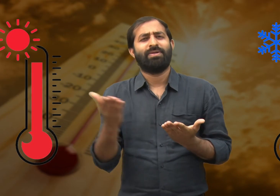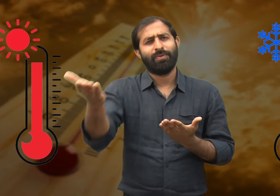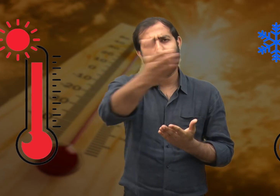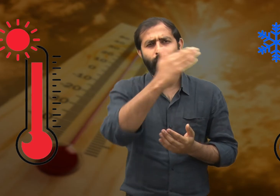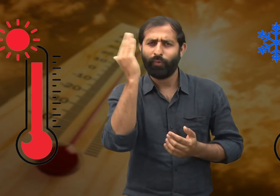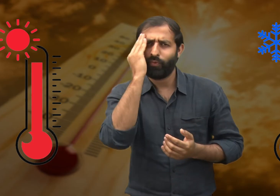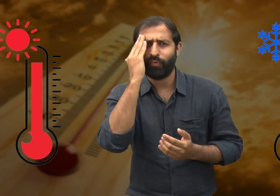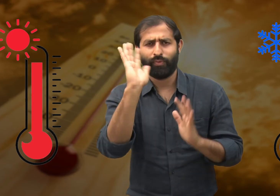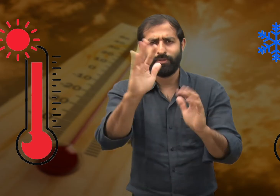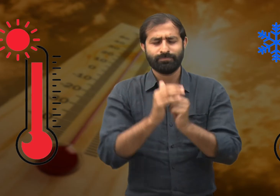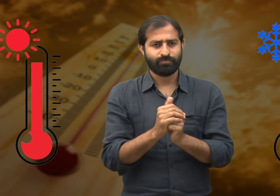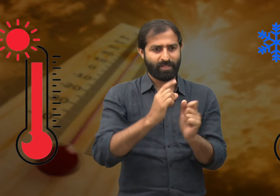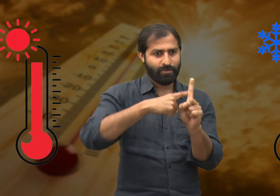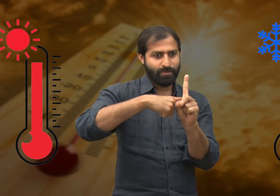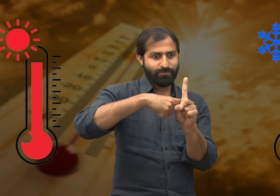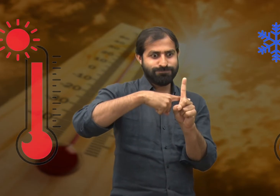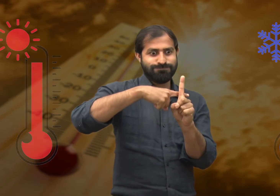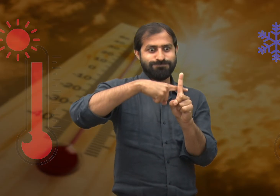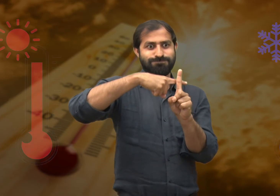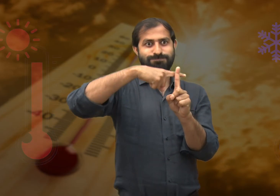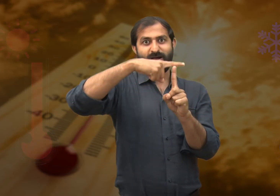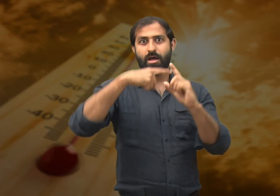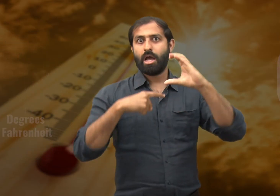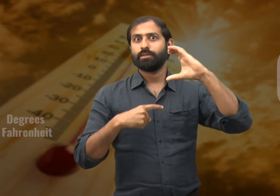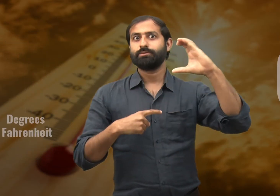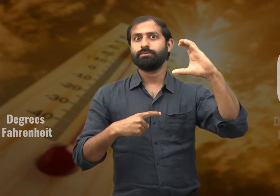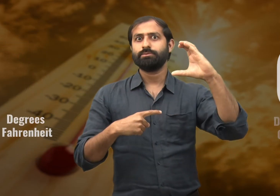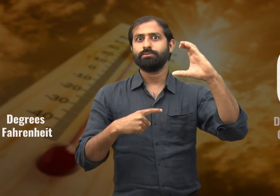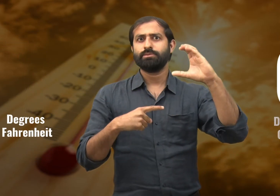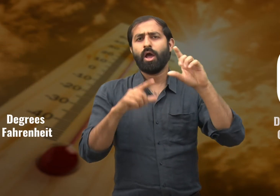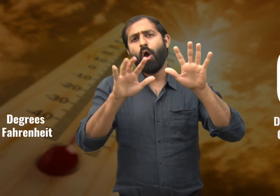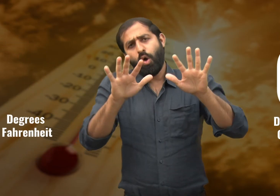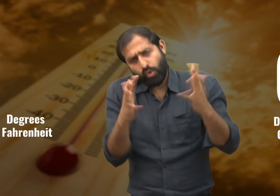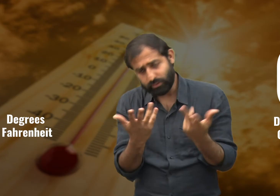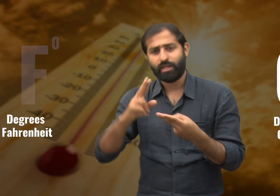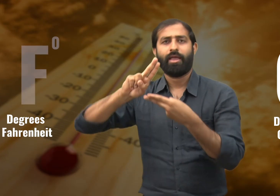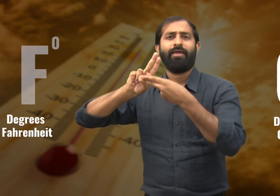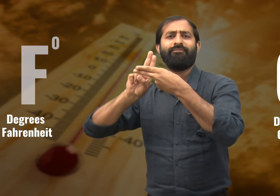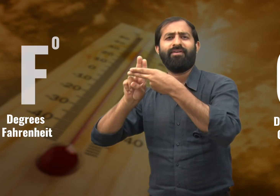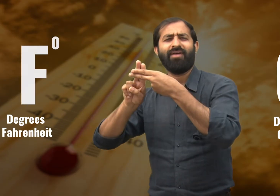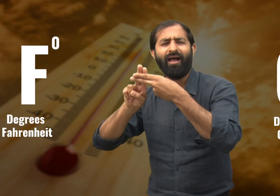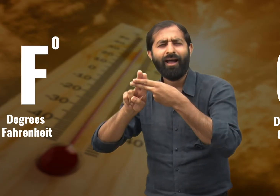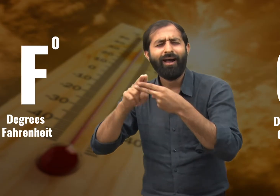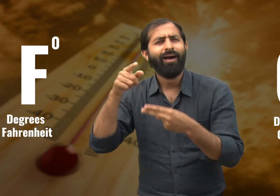You must know that temperature can be measured in degrees Celsius or degrees Fahrenheit.